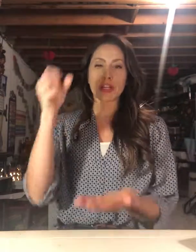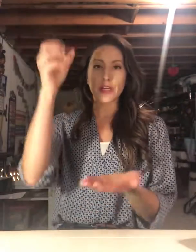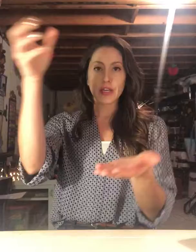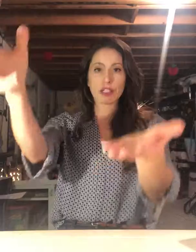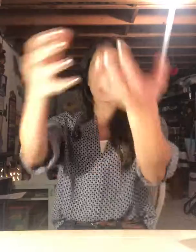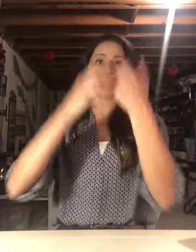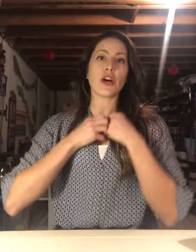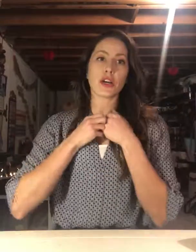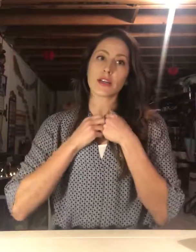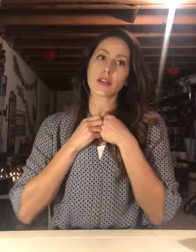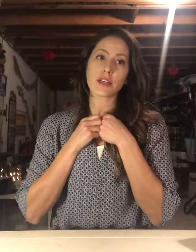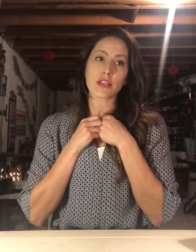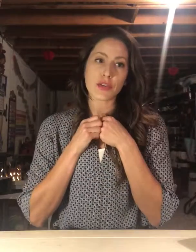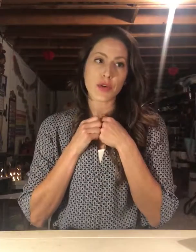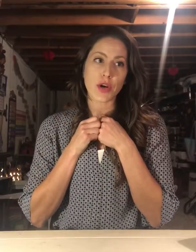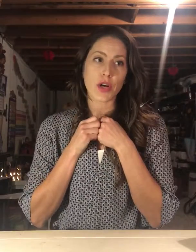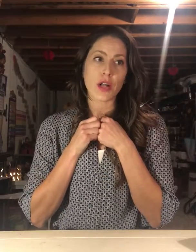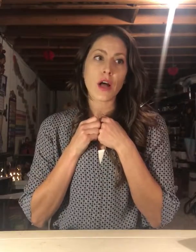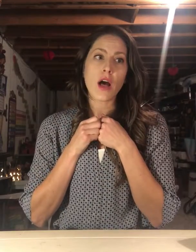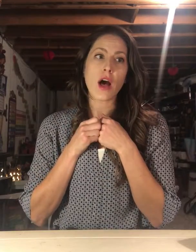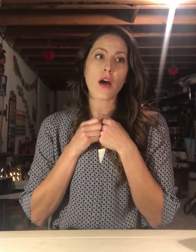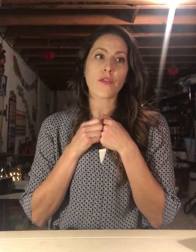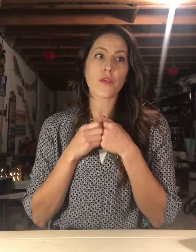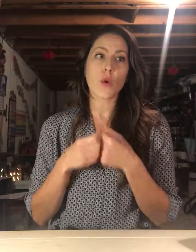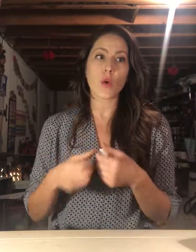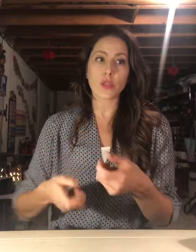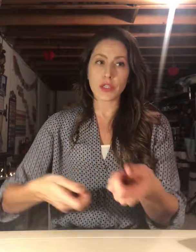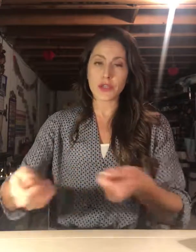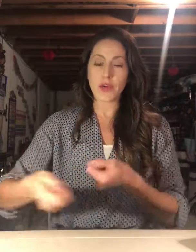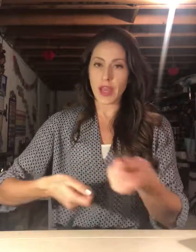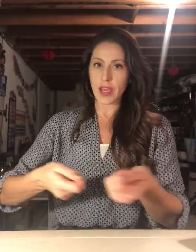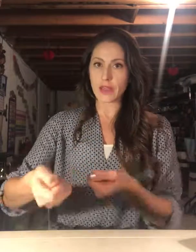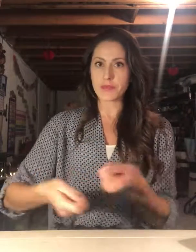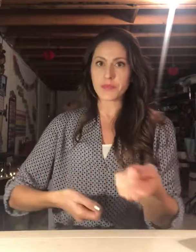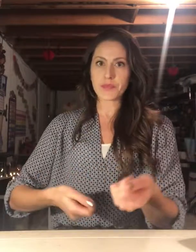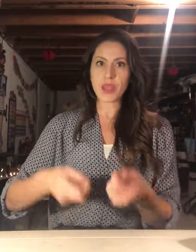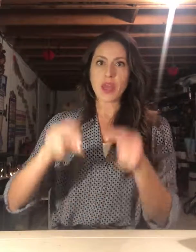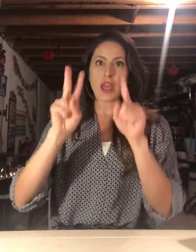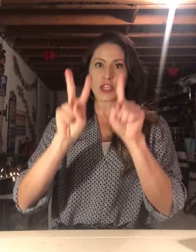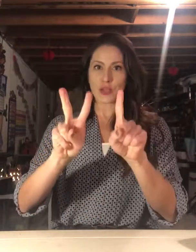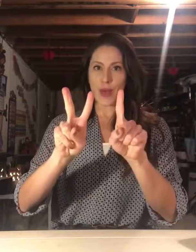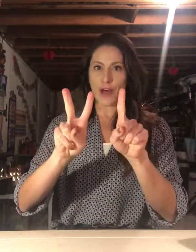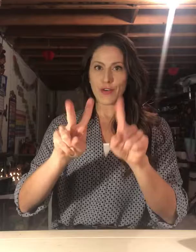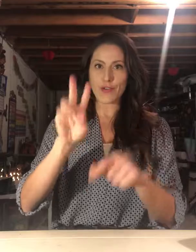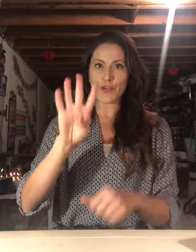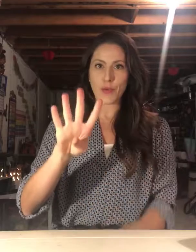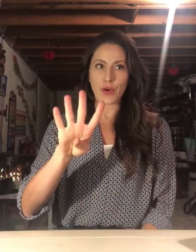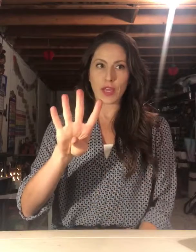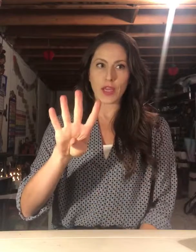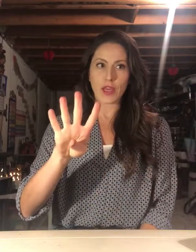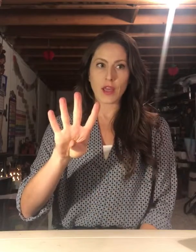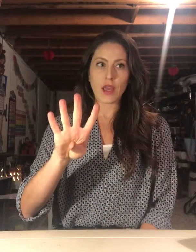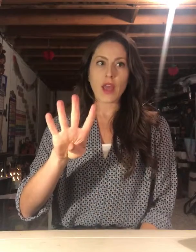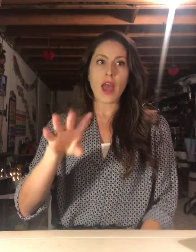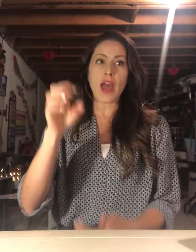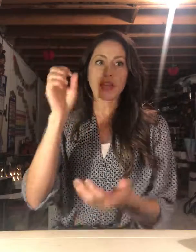took control of gold trade in 1240 and